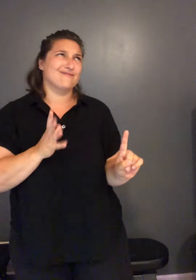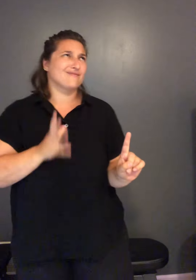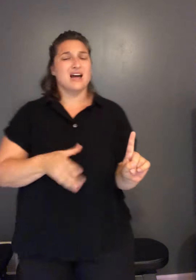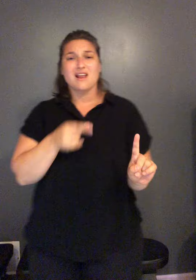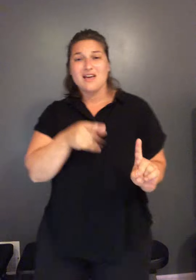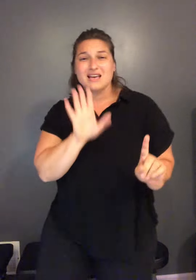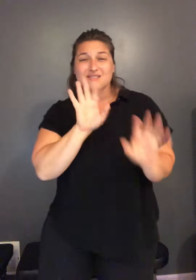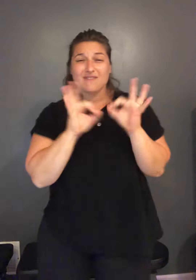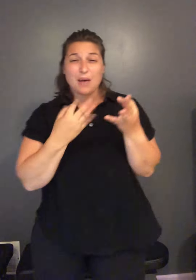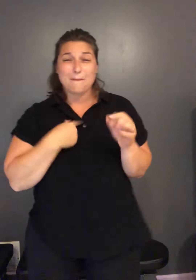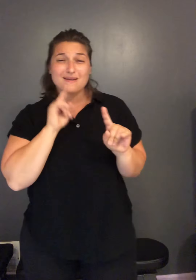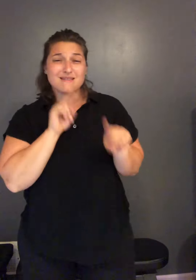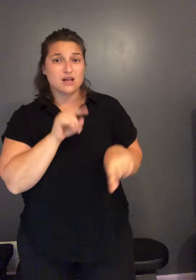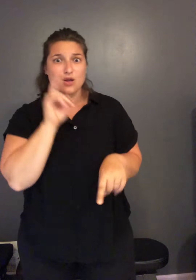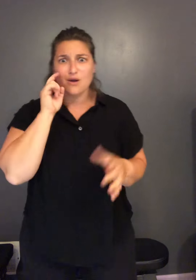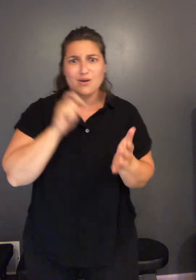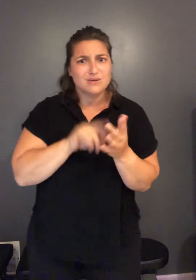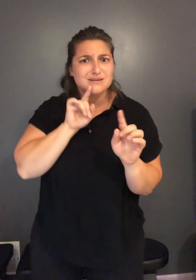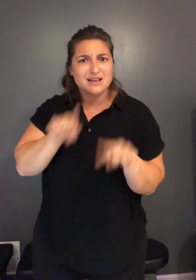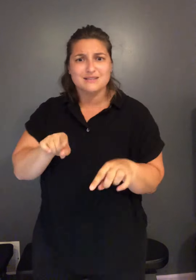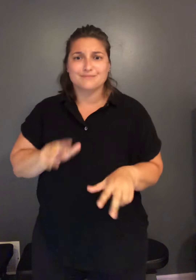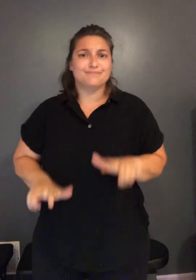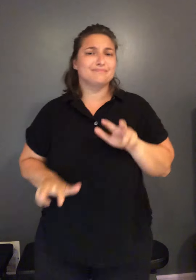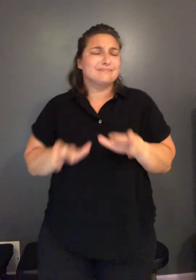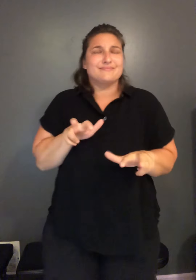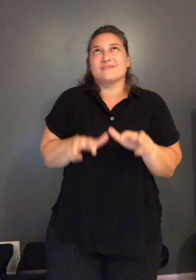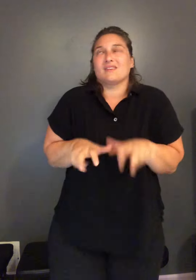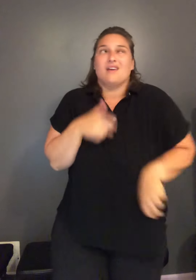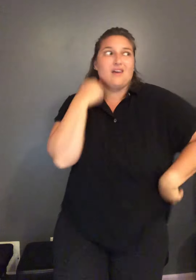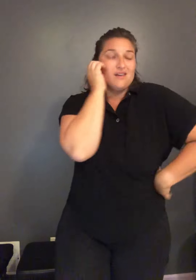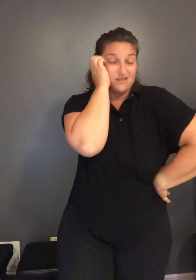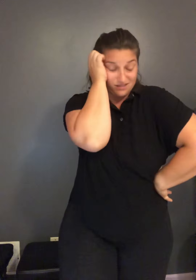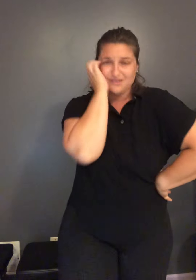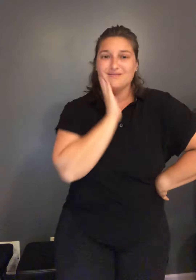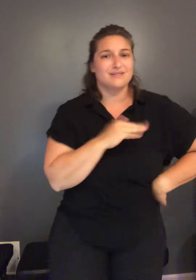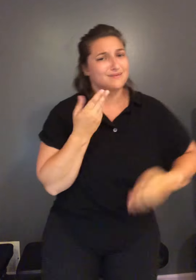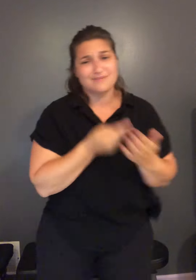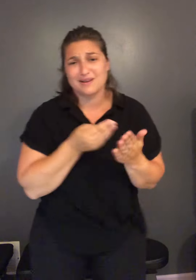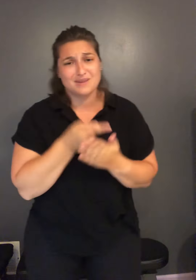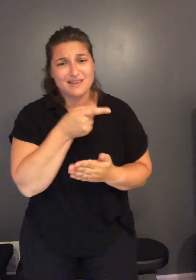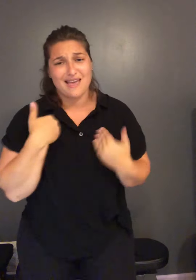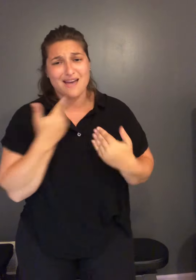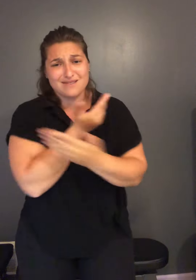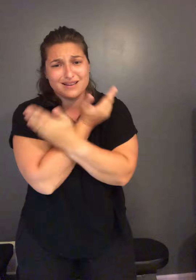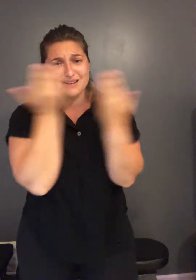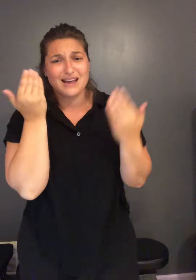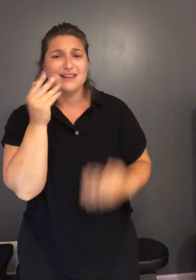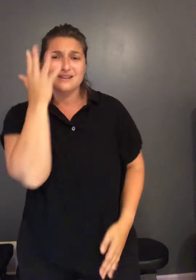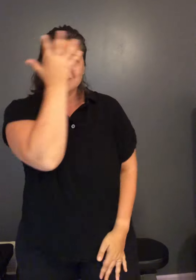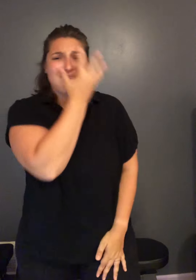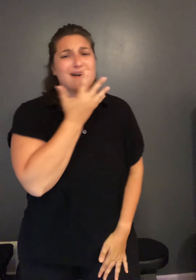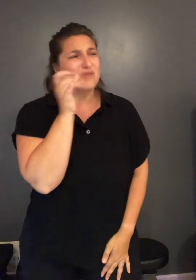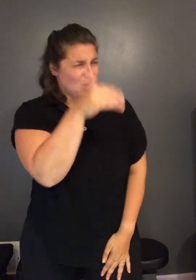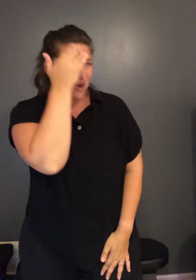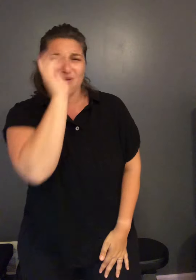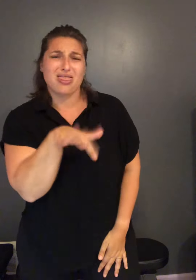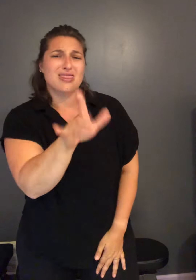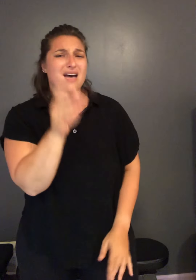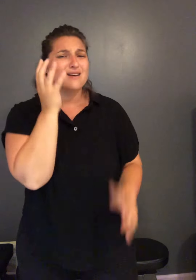I asked about his family did you see his answer his hands started fidgeting he hooked his scans he's penniless he's flying by the seat of his pants handsome boy does he know it